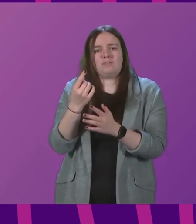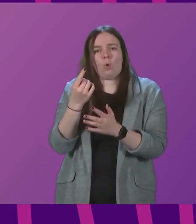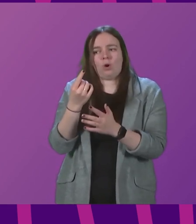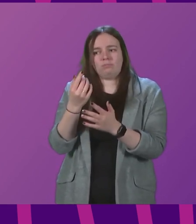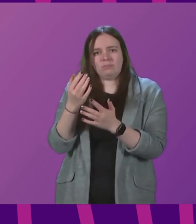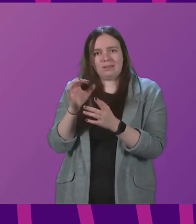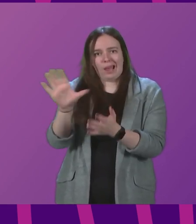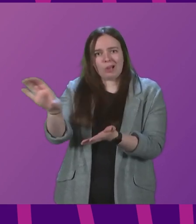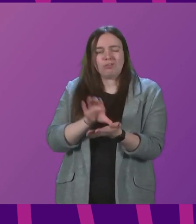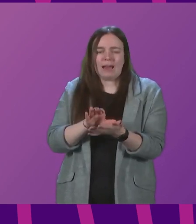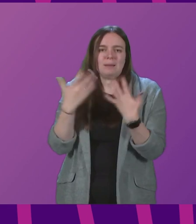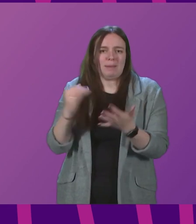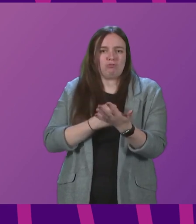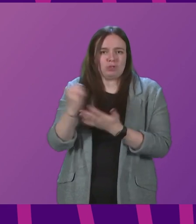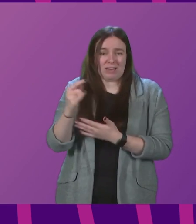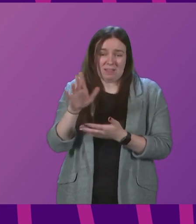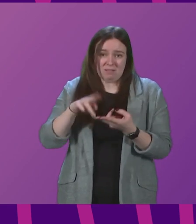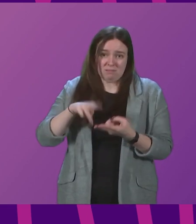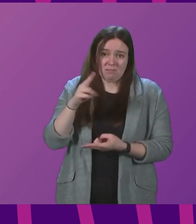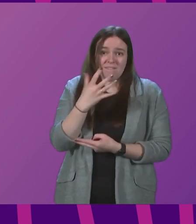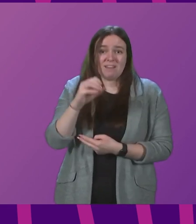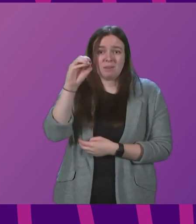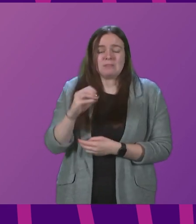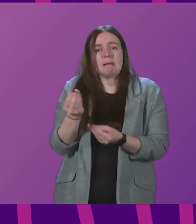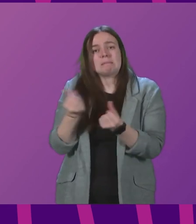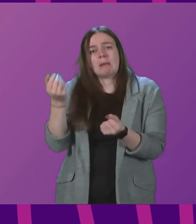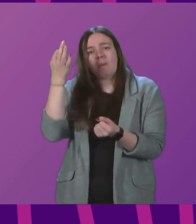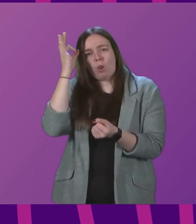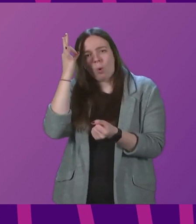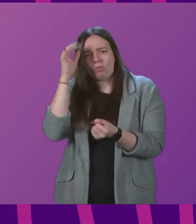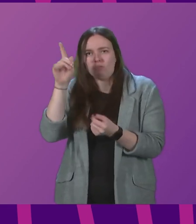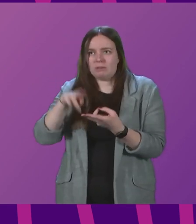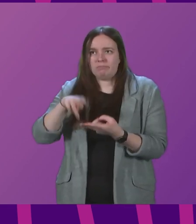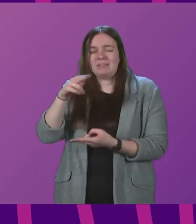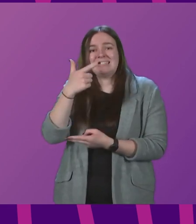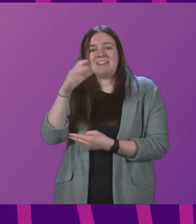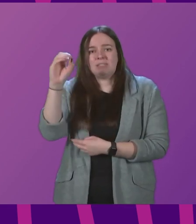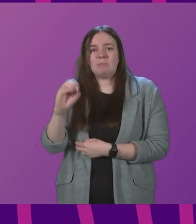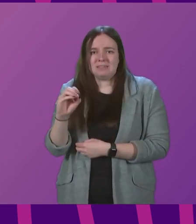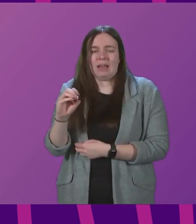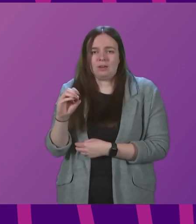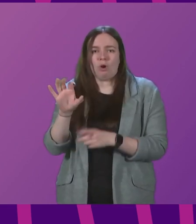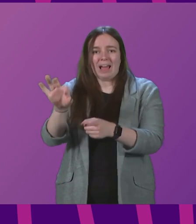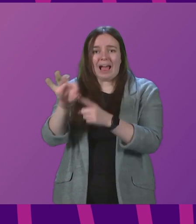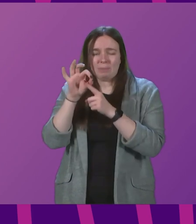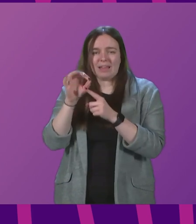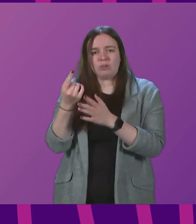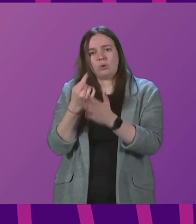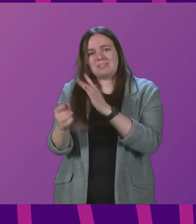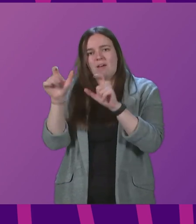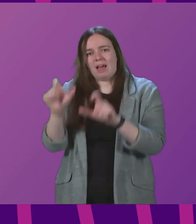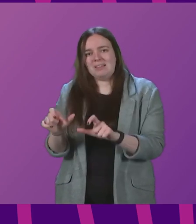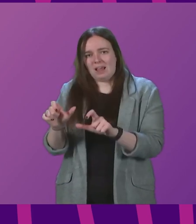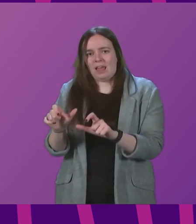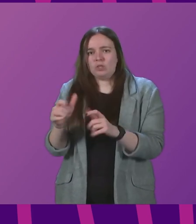That has peaked at as much as 50 per cent. And with some local authorities, that has gone as high as 70 per cent of applications for a self-isolation